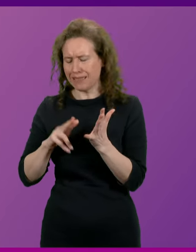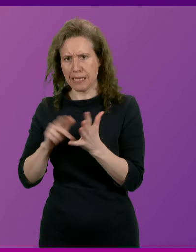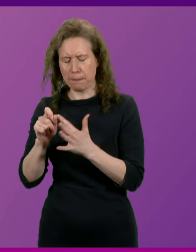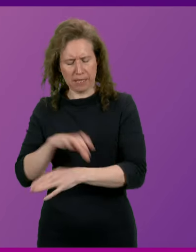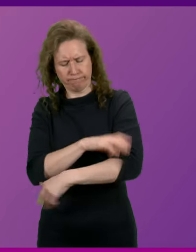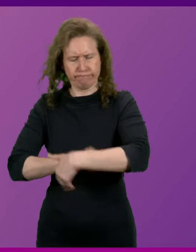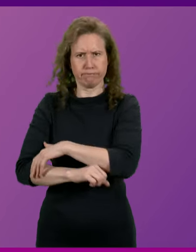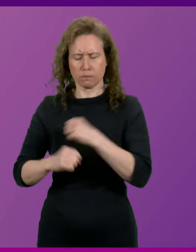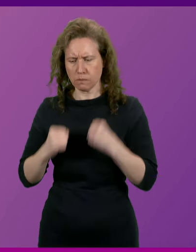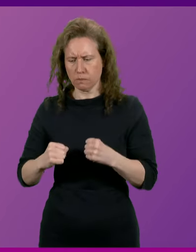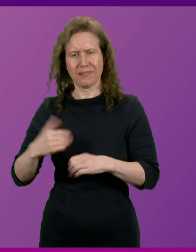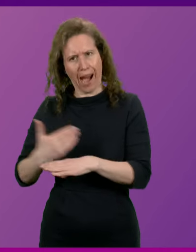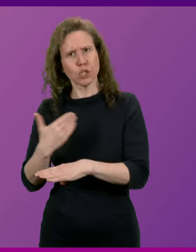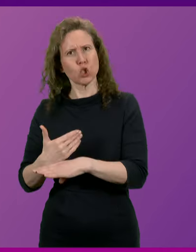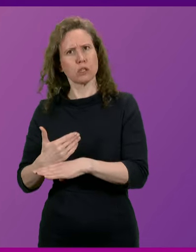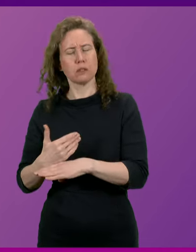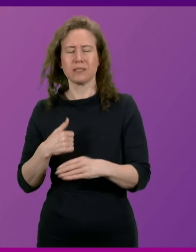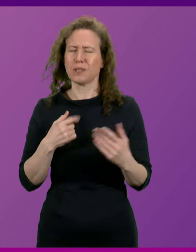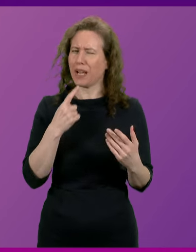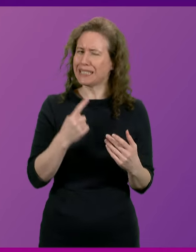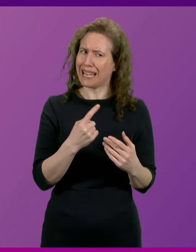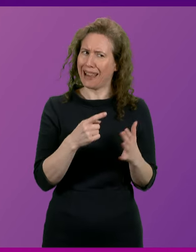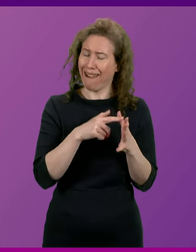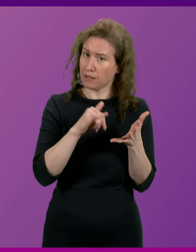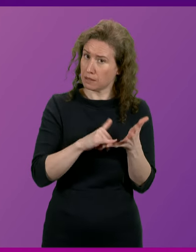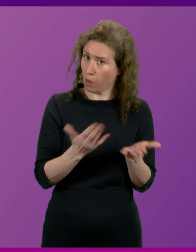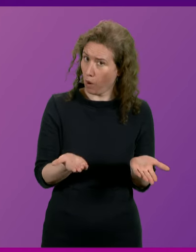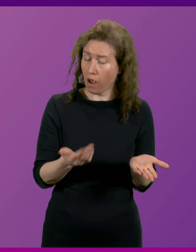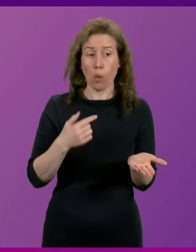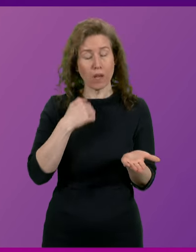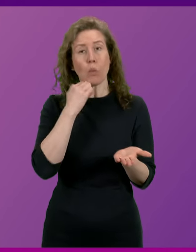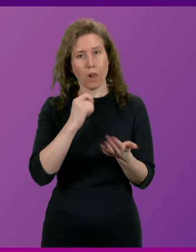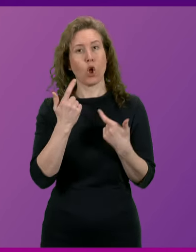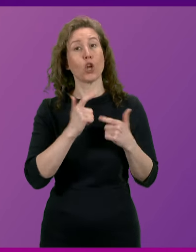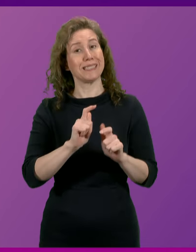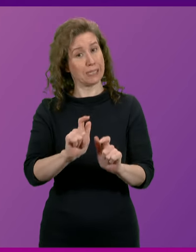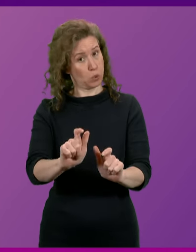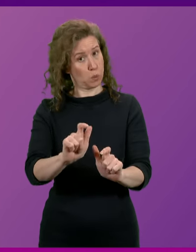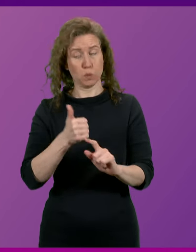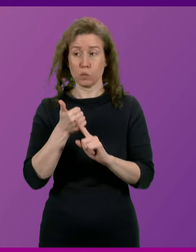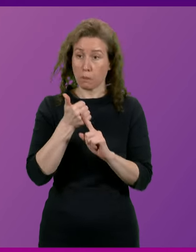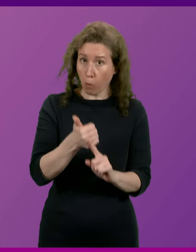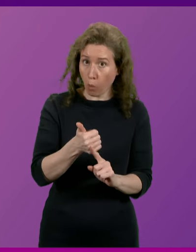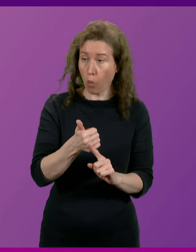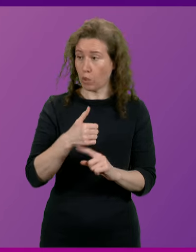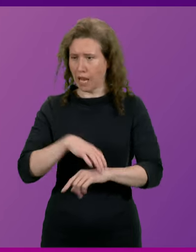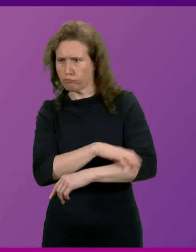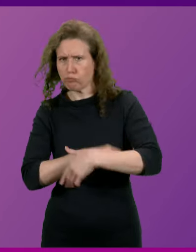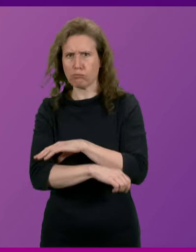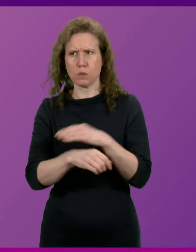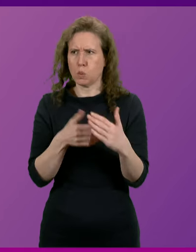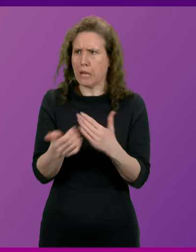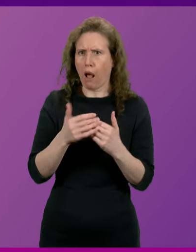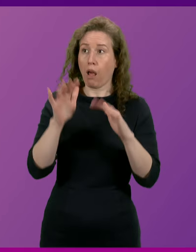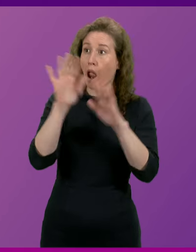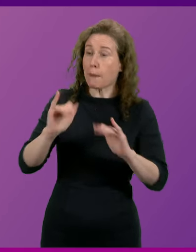the action that is necessary. So I say to Anna Sarwar, we will continue to support and take action where necessary to tackle not